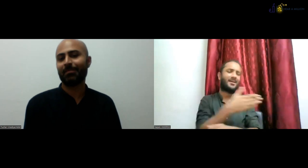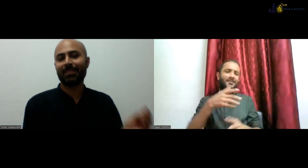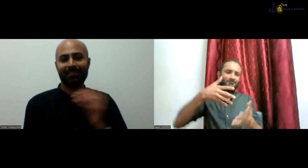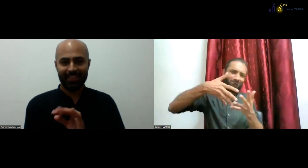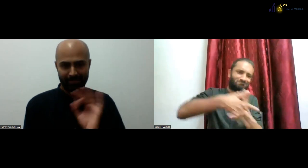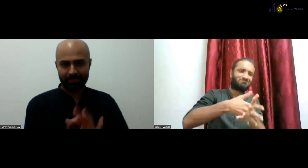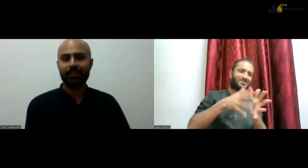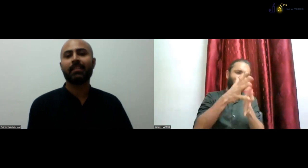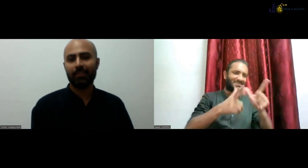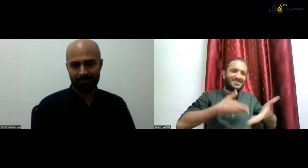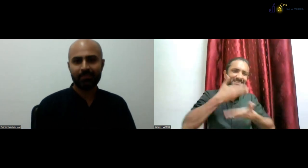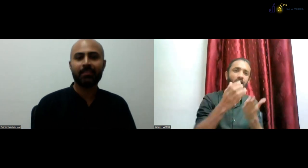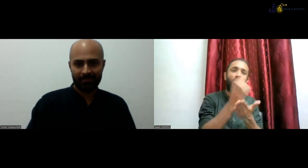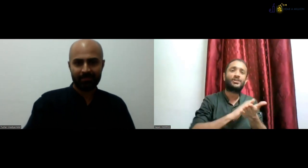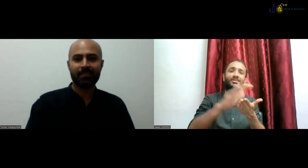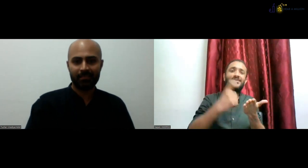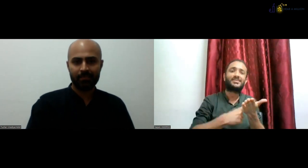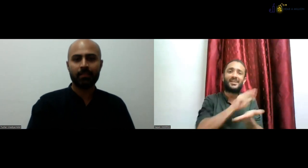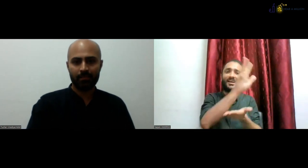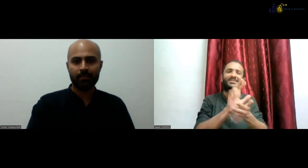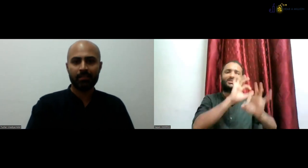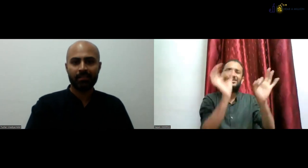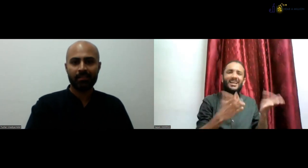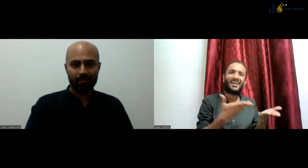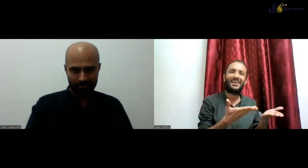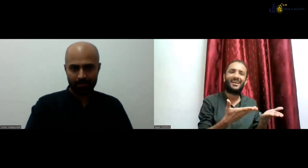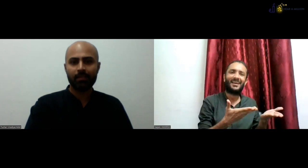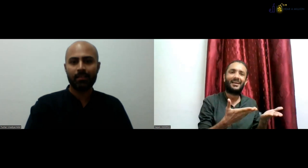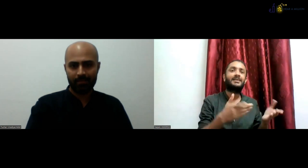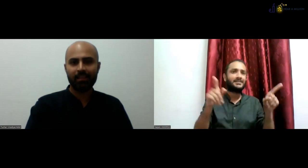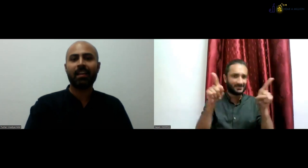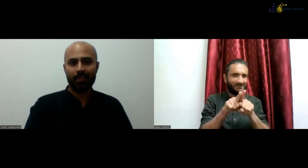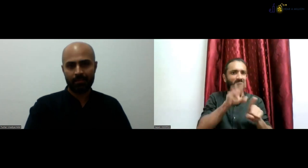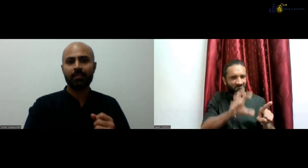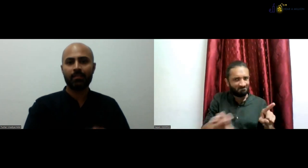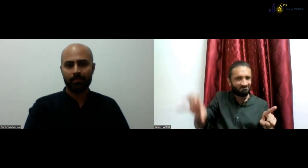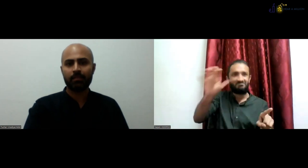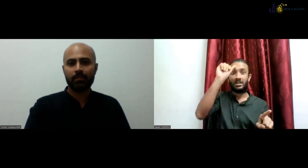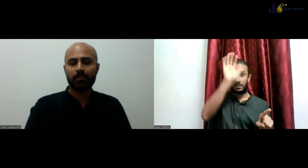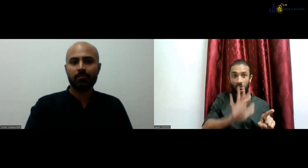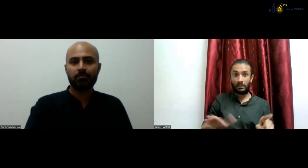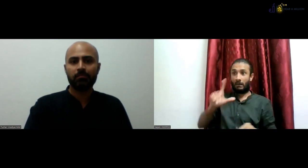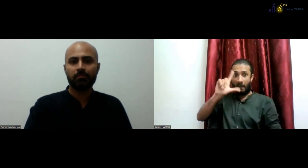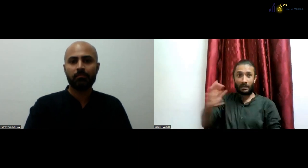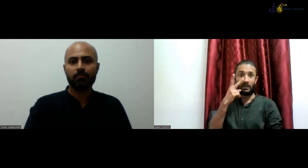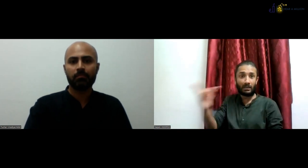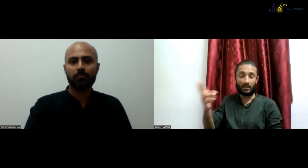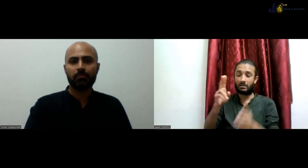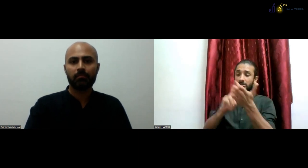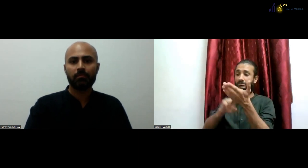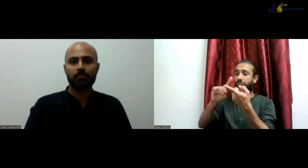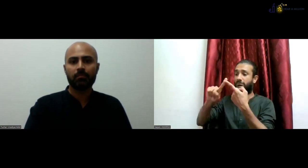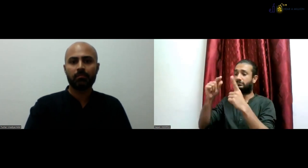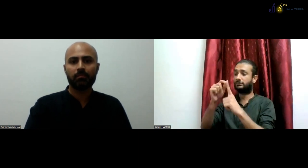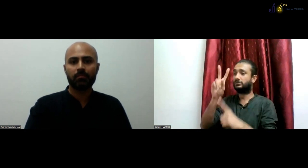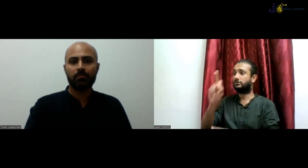came so later, but children need that right from the beginning. That's what we are trying